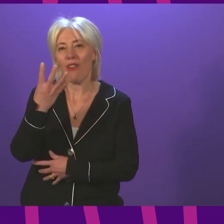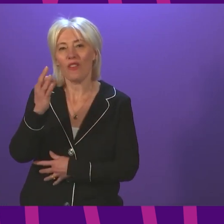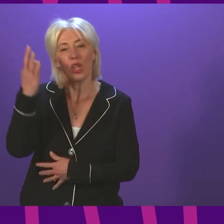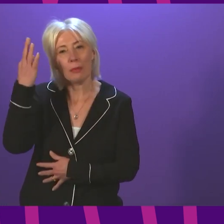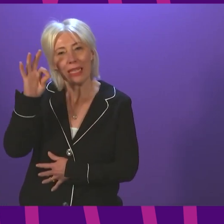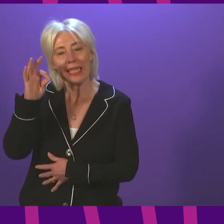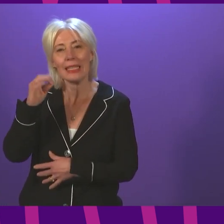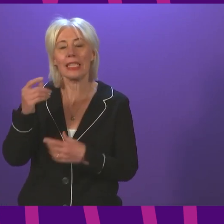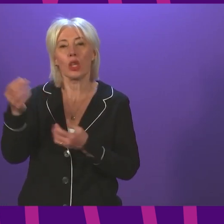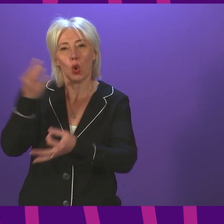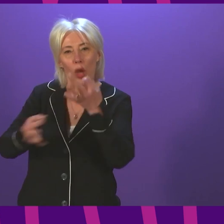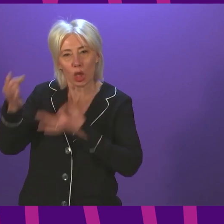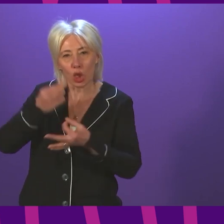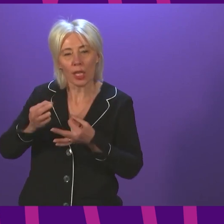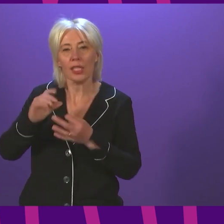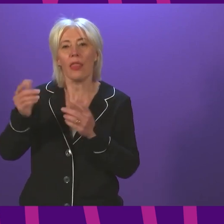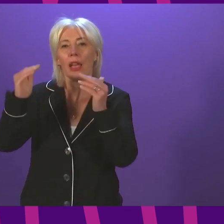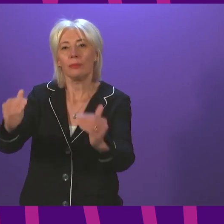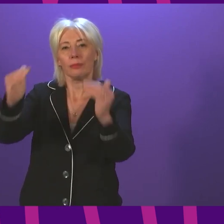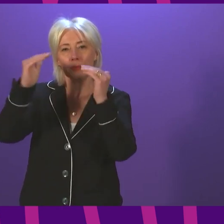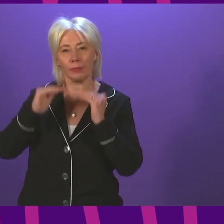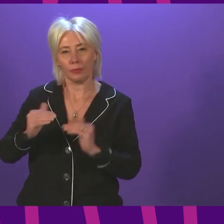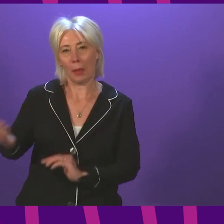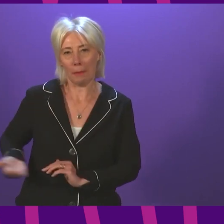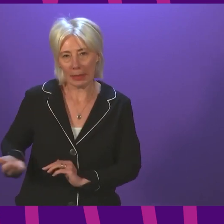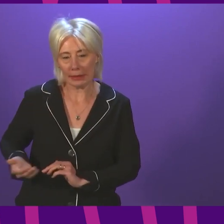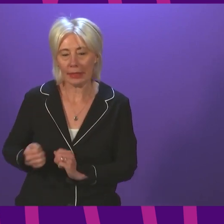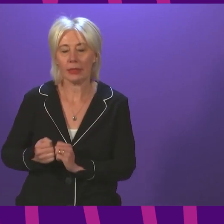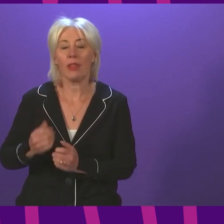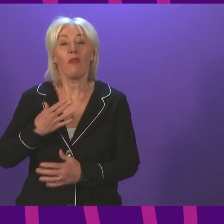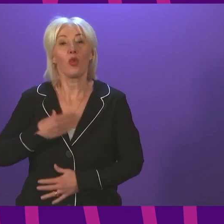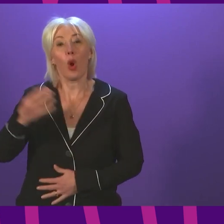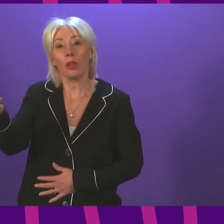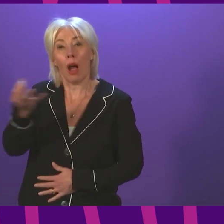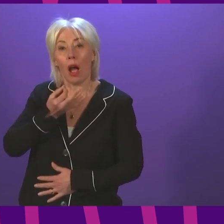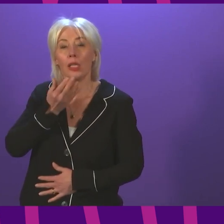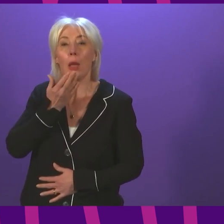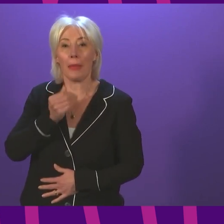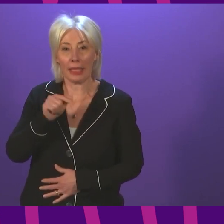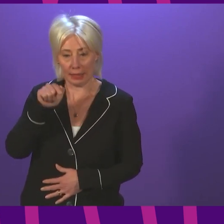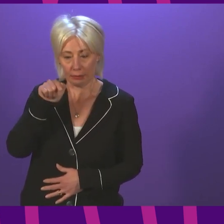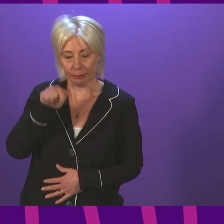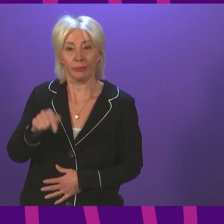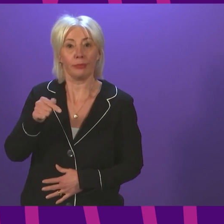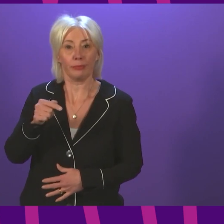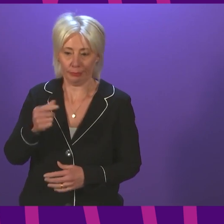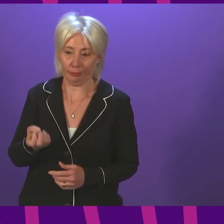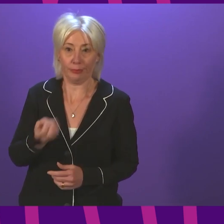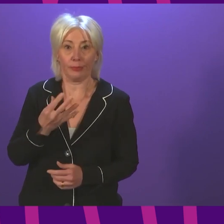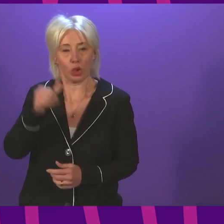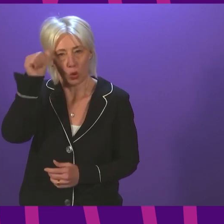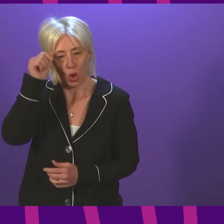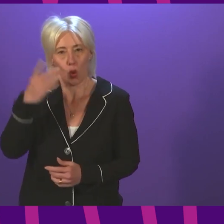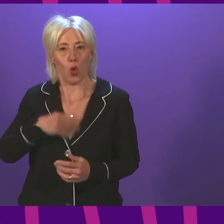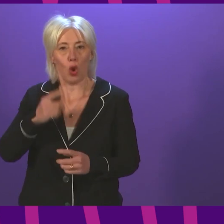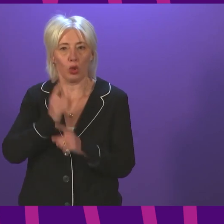which we'll move on to the next item of business and I'd be grateful if members who wish to ask a question could press their request to speak buttons now and I